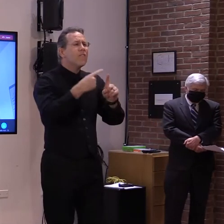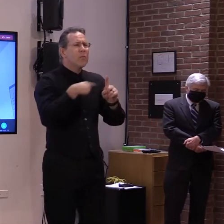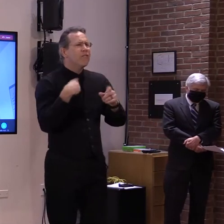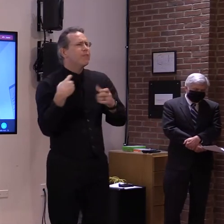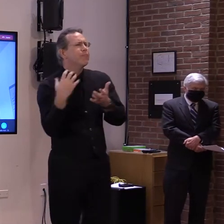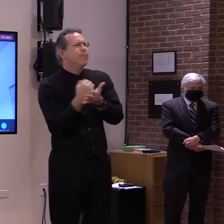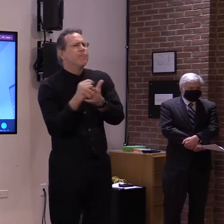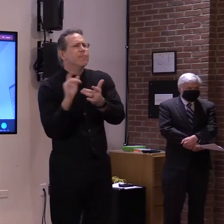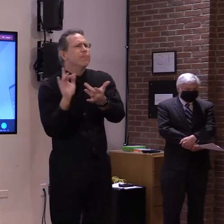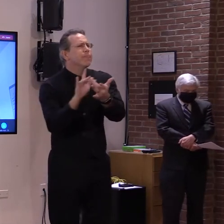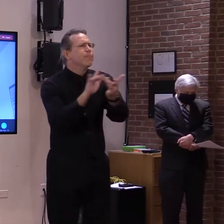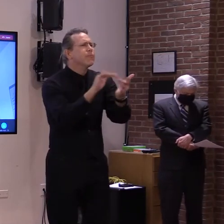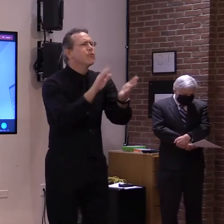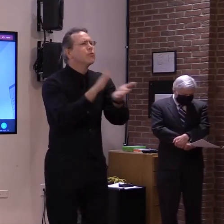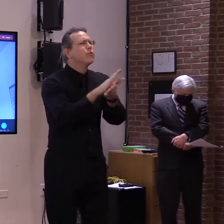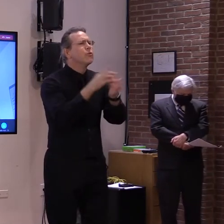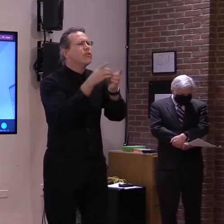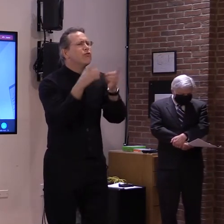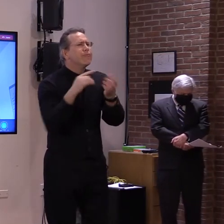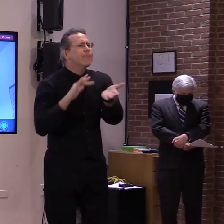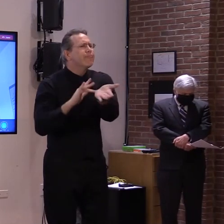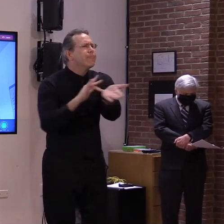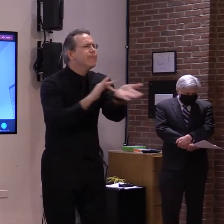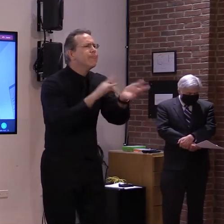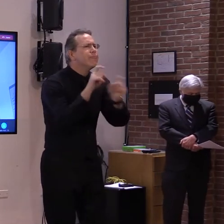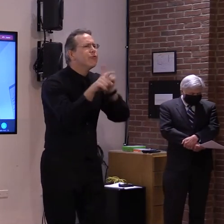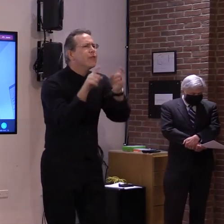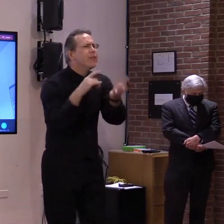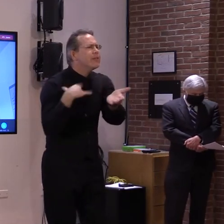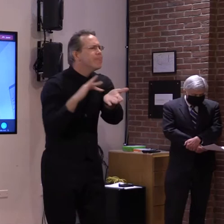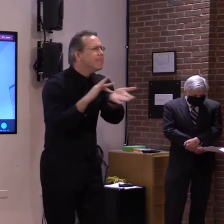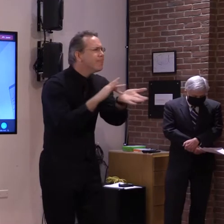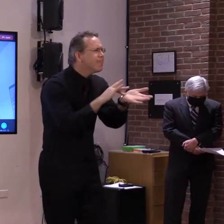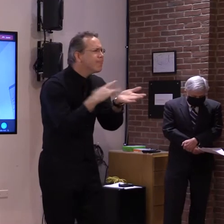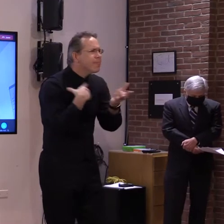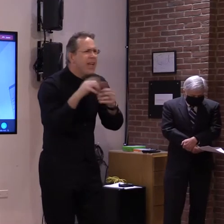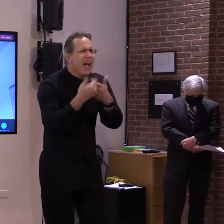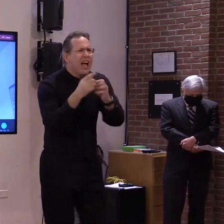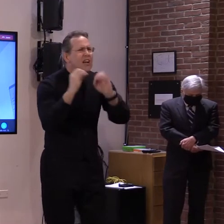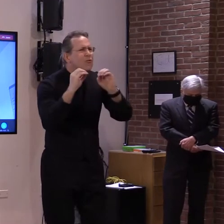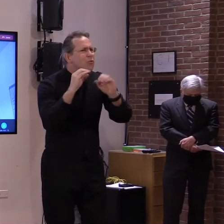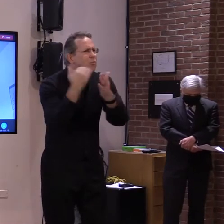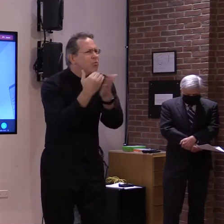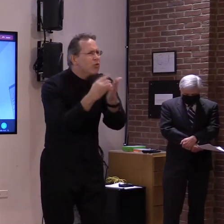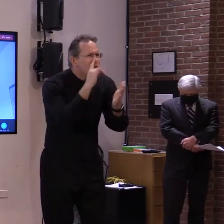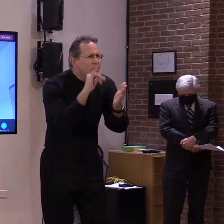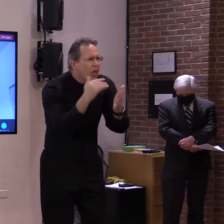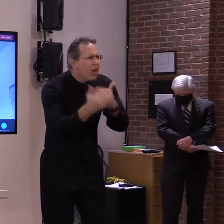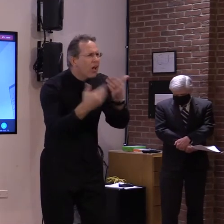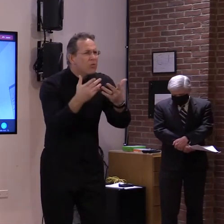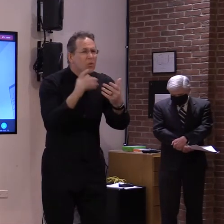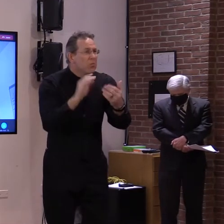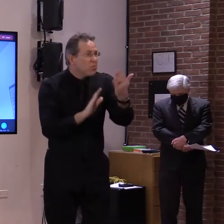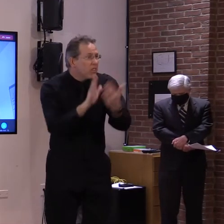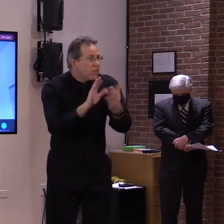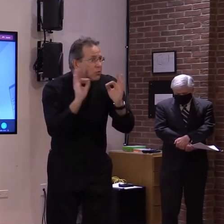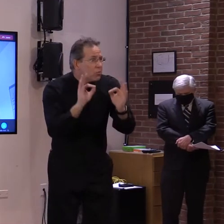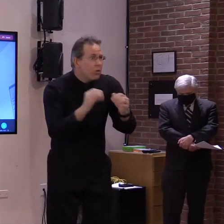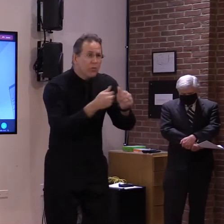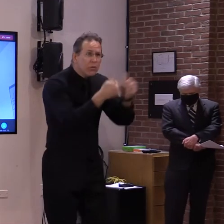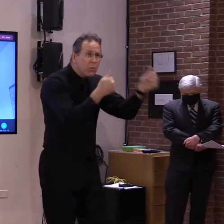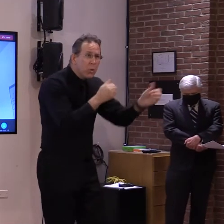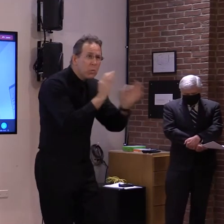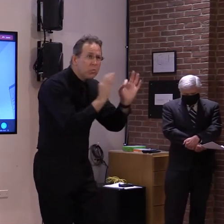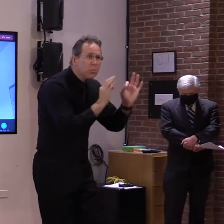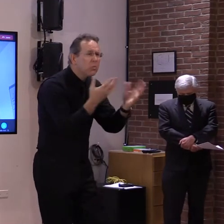and hybrid learning offered to our students. We collect these data at the end of each month. And today, I'm going to report on the data that was collected at the end of December.